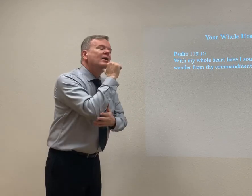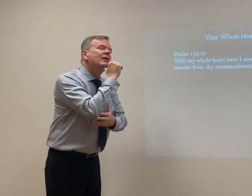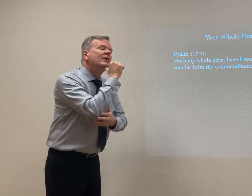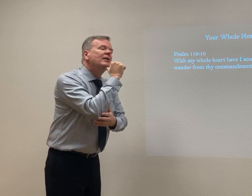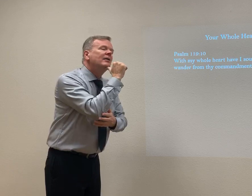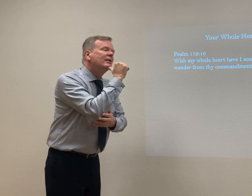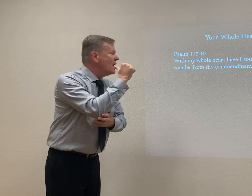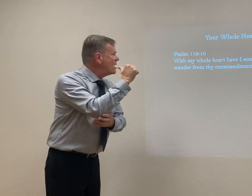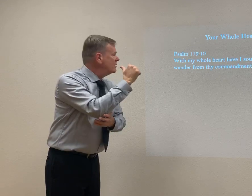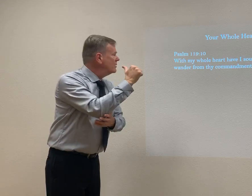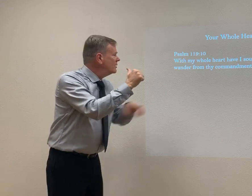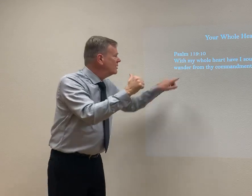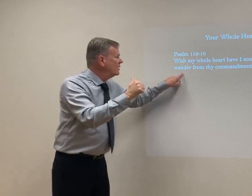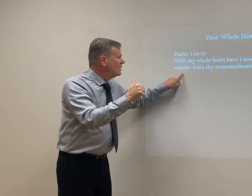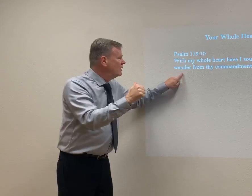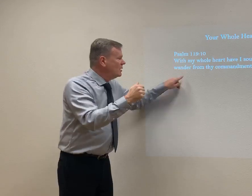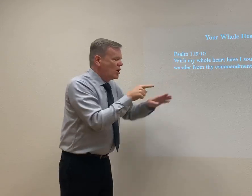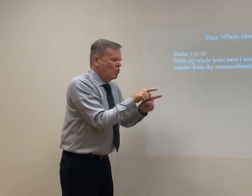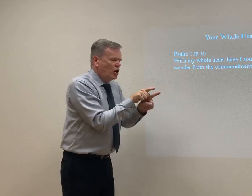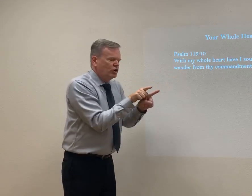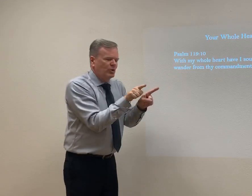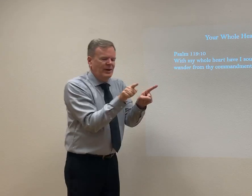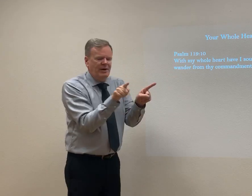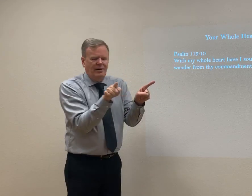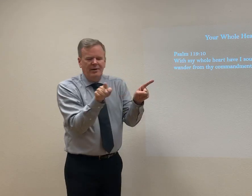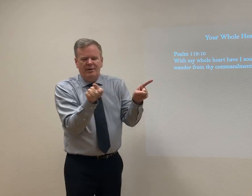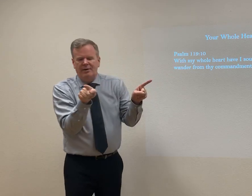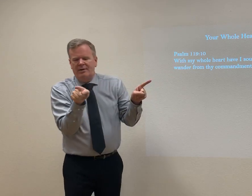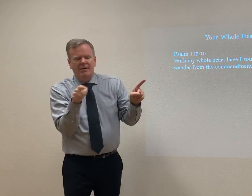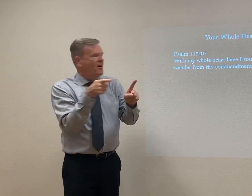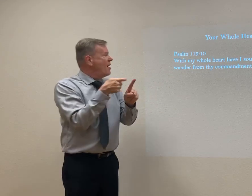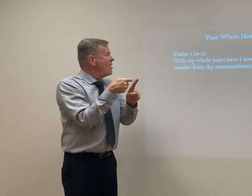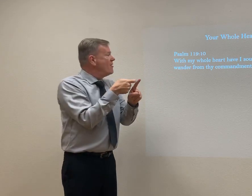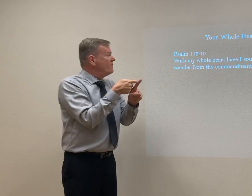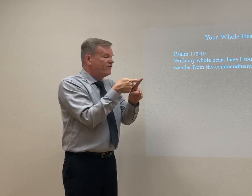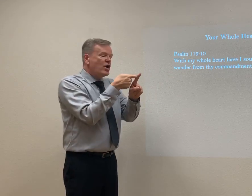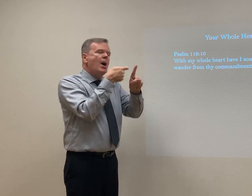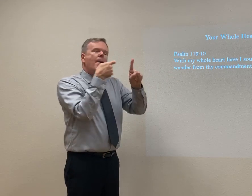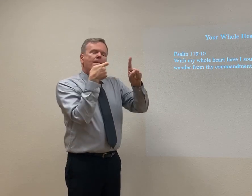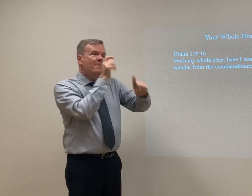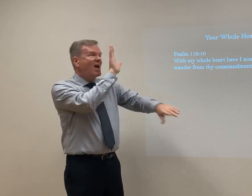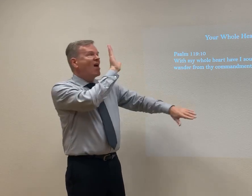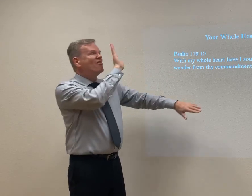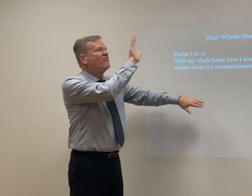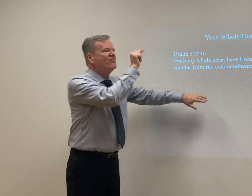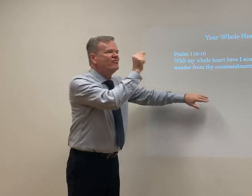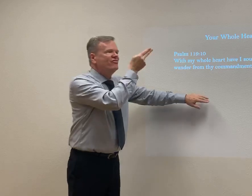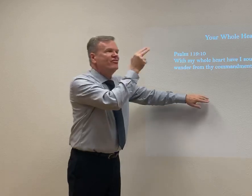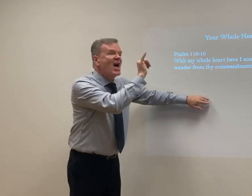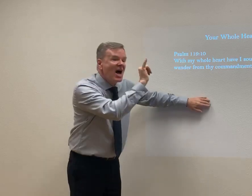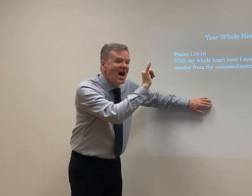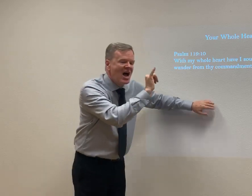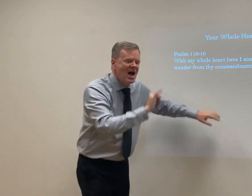Oh, let me not wander. Or to leave. Or to be separate from. Thy commandments.